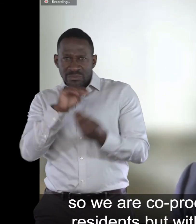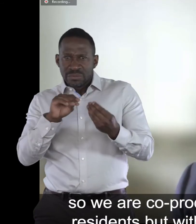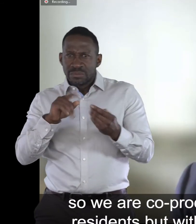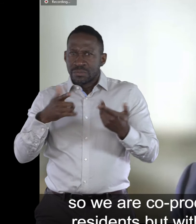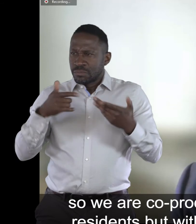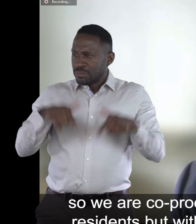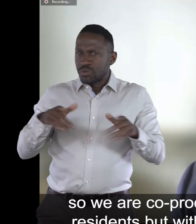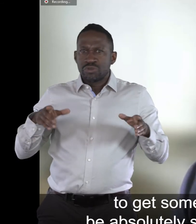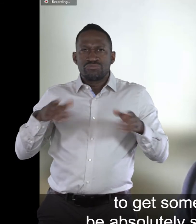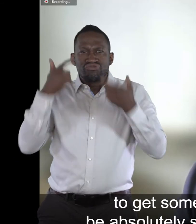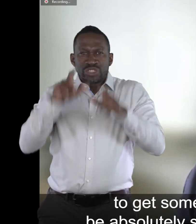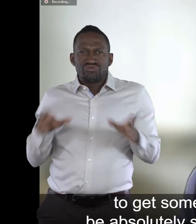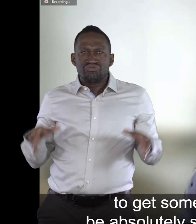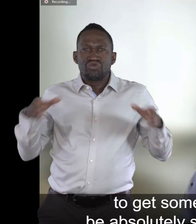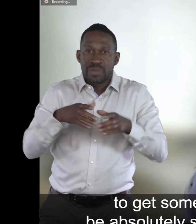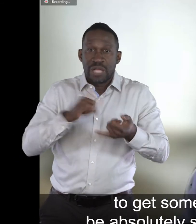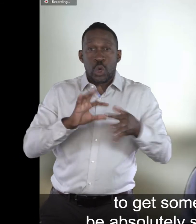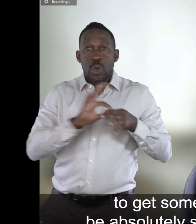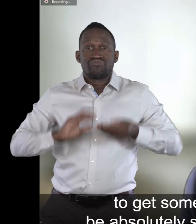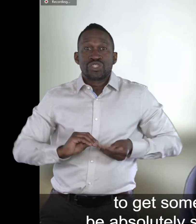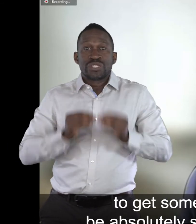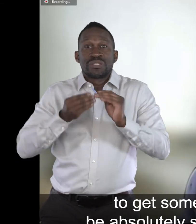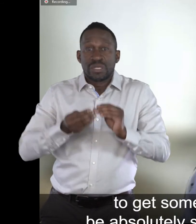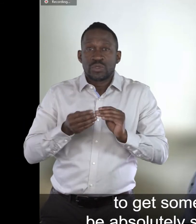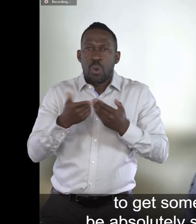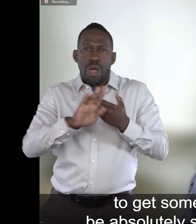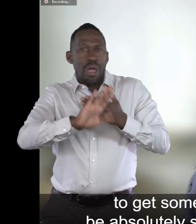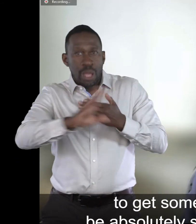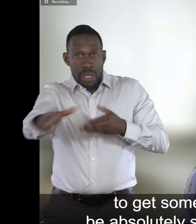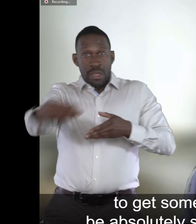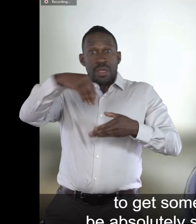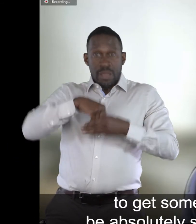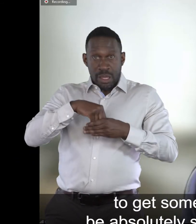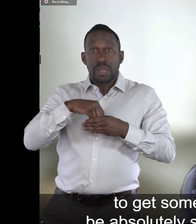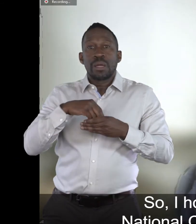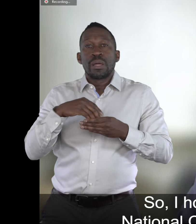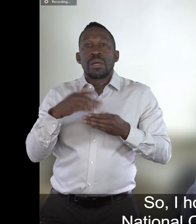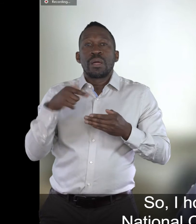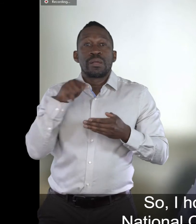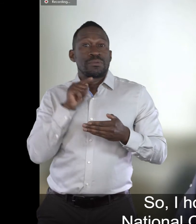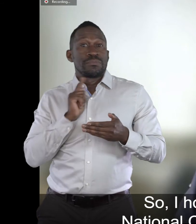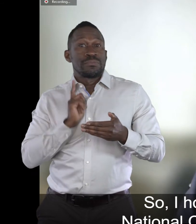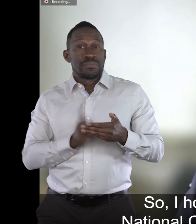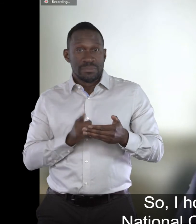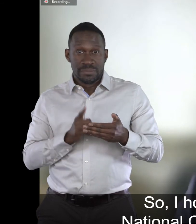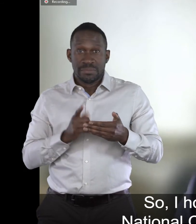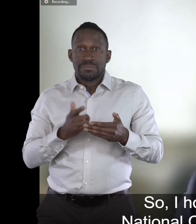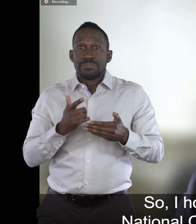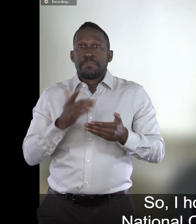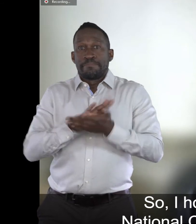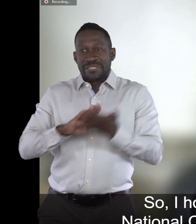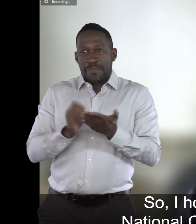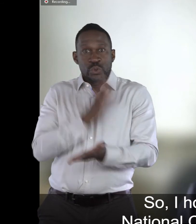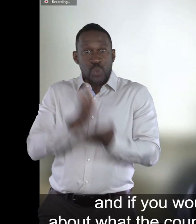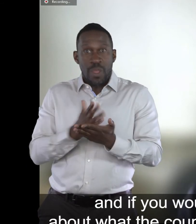all residents in this case to get something which we will be absolutely sure benefits everybody. So I hope you'll enjoy National